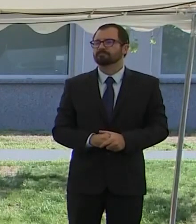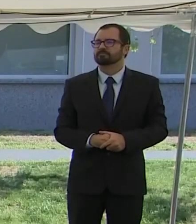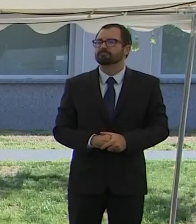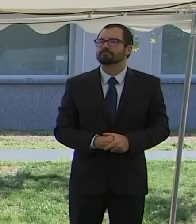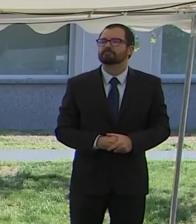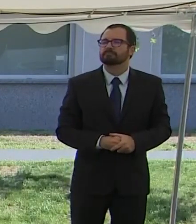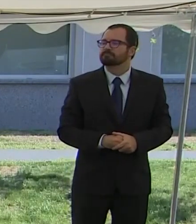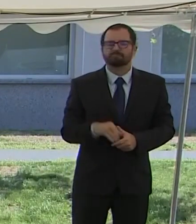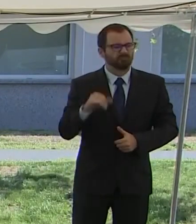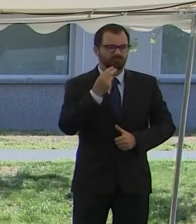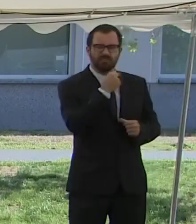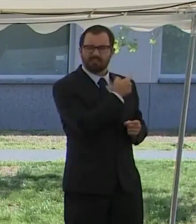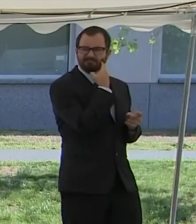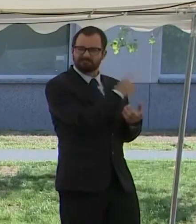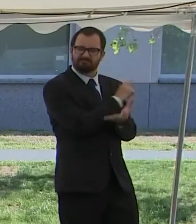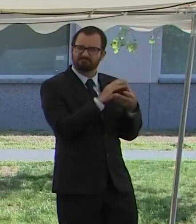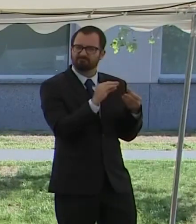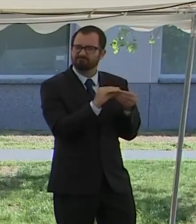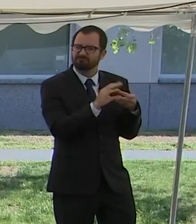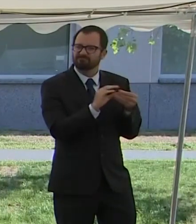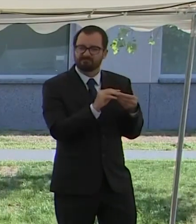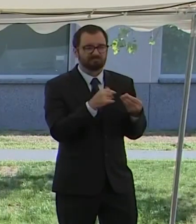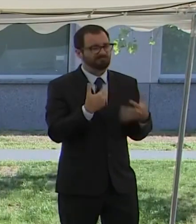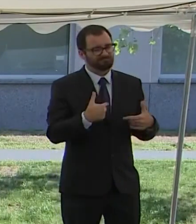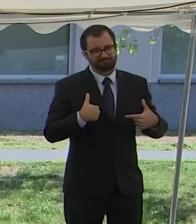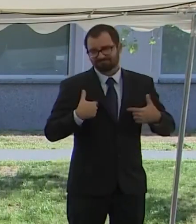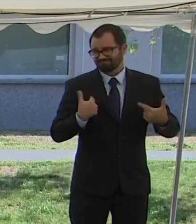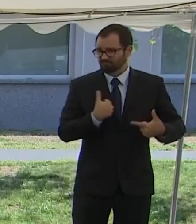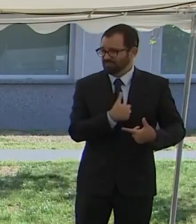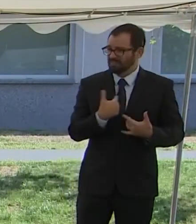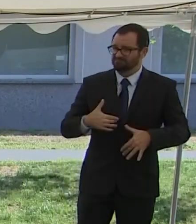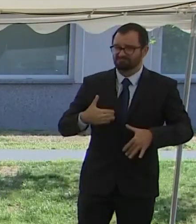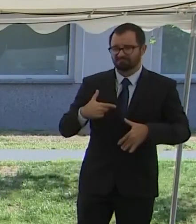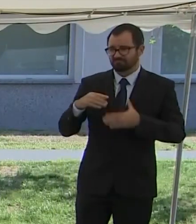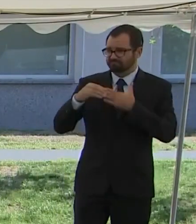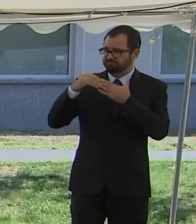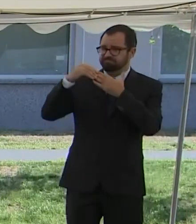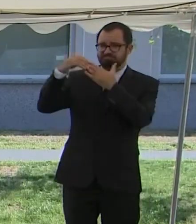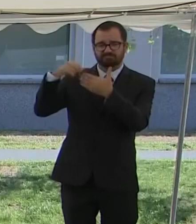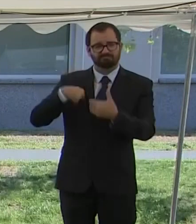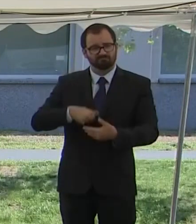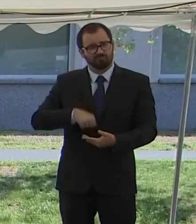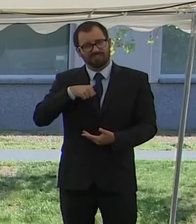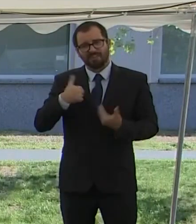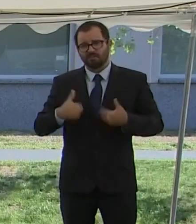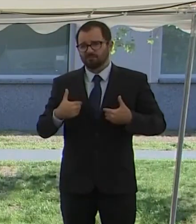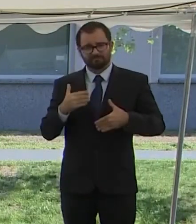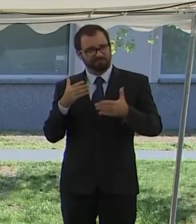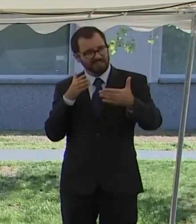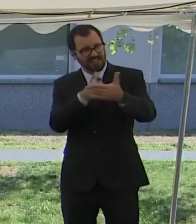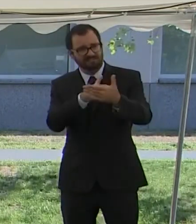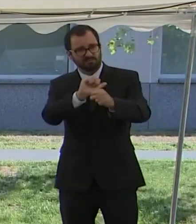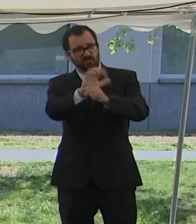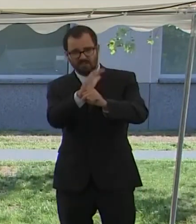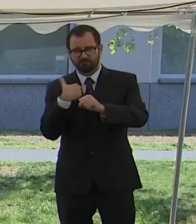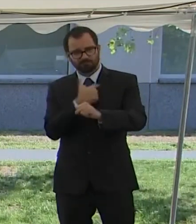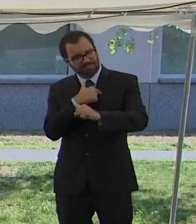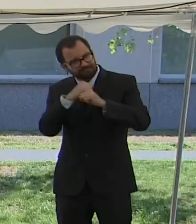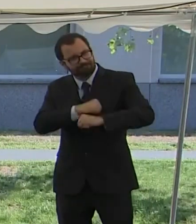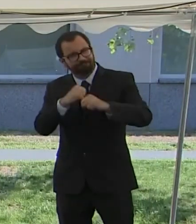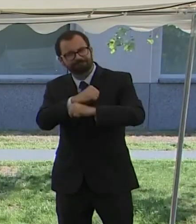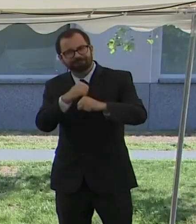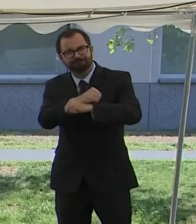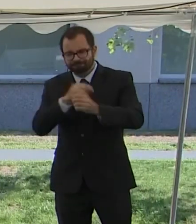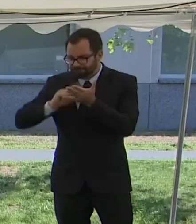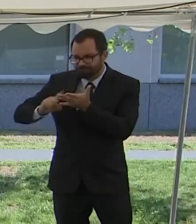play a key role in the fight against COVID-19. We have recently begun manufacturing a key component